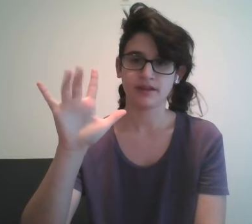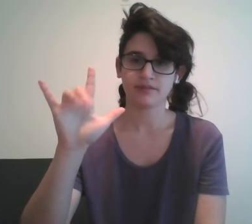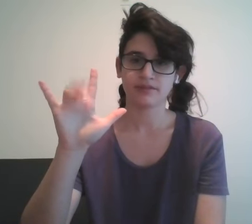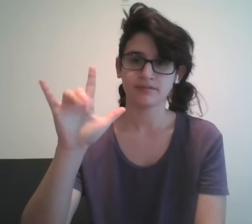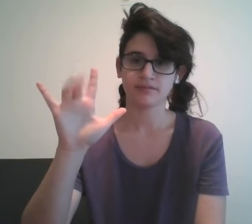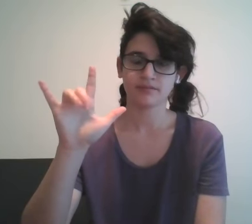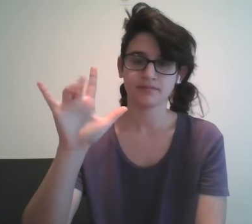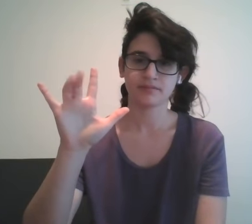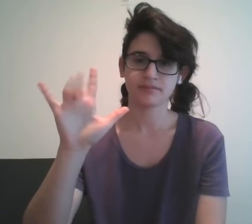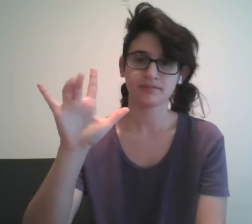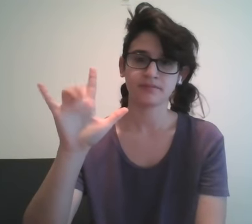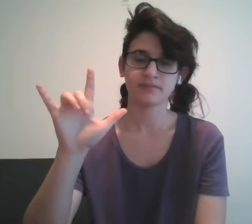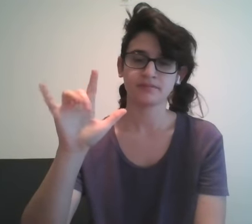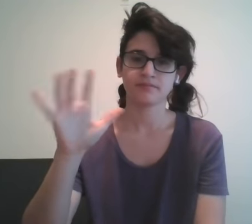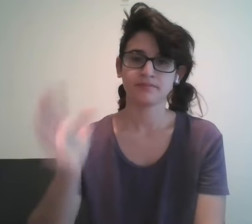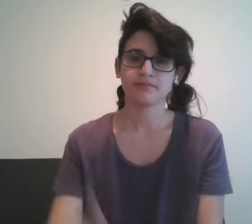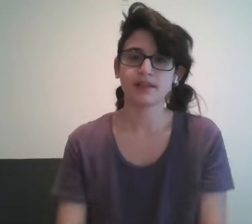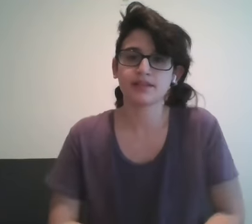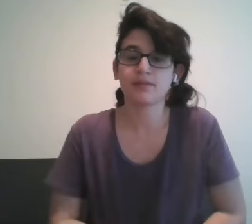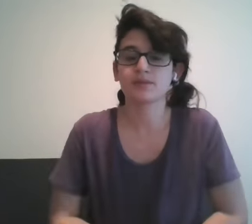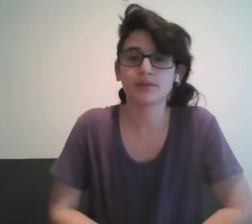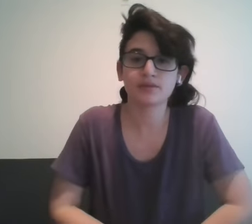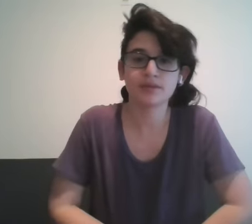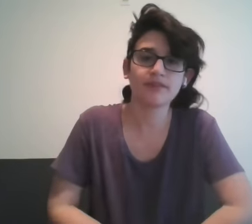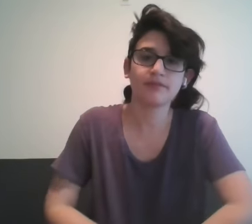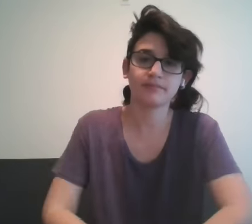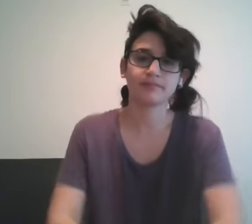and that's numbers one through 25 you